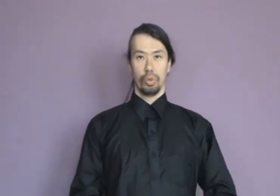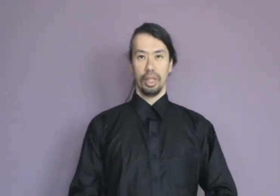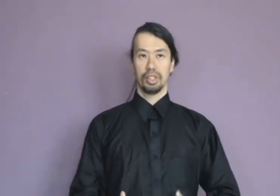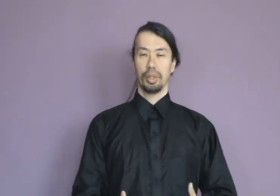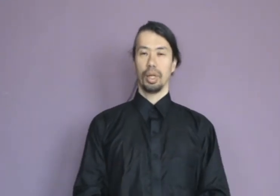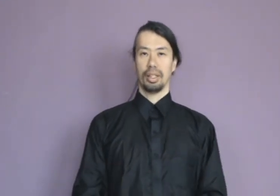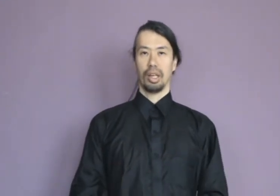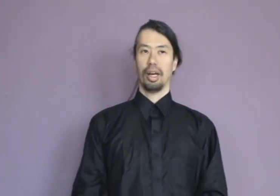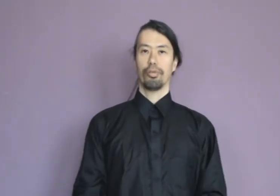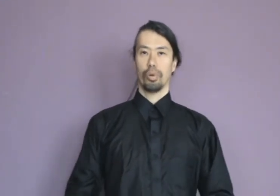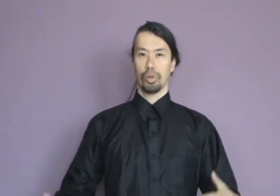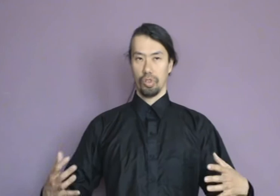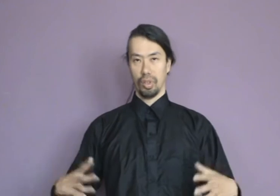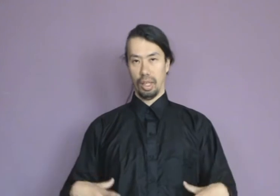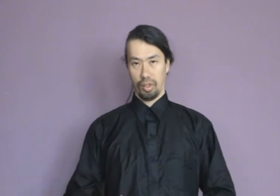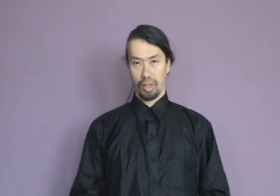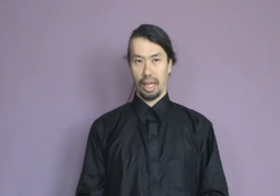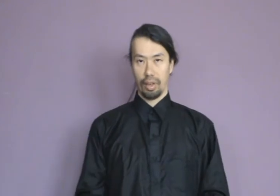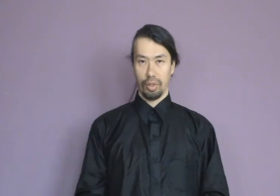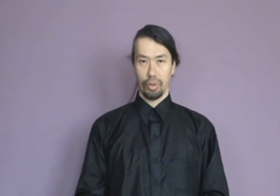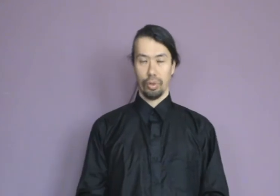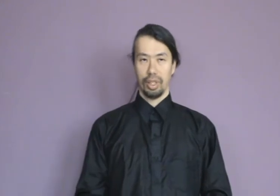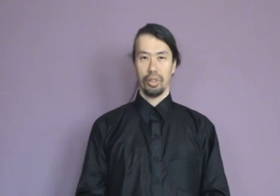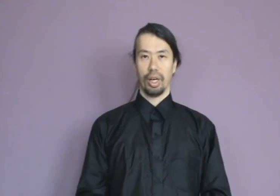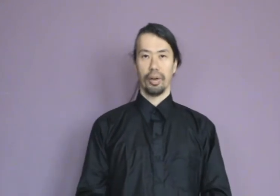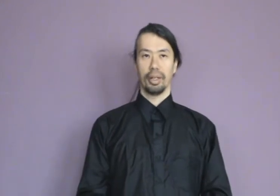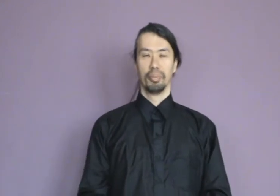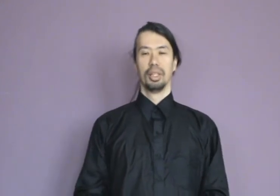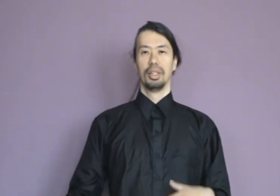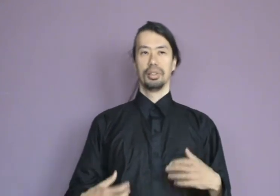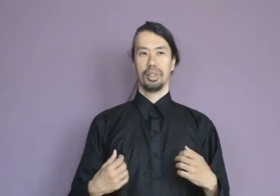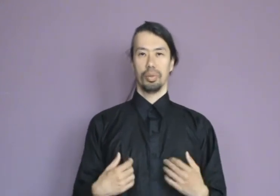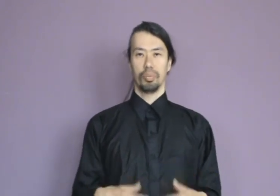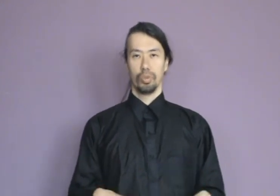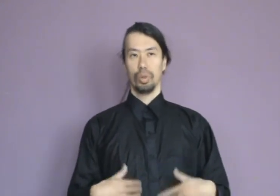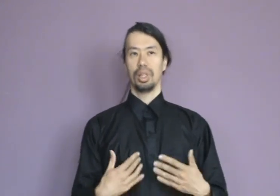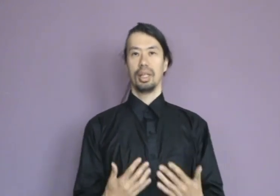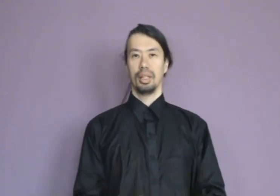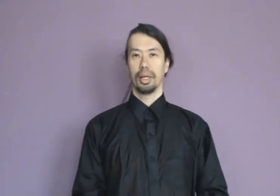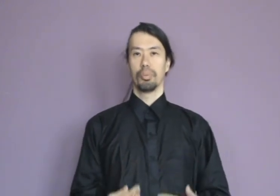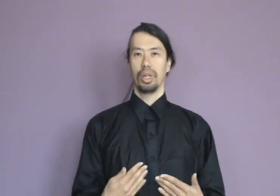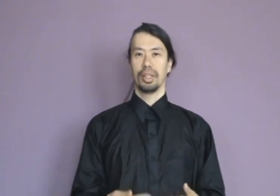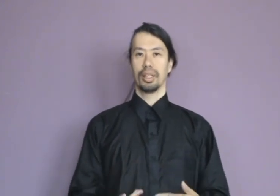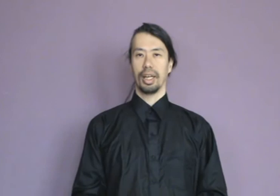really stimulate the life force and gather it all in your hara. So, do the yin-yang breathing again,